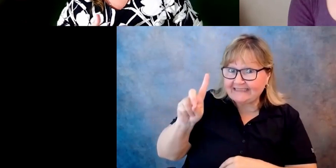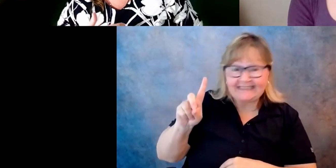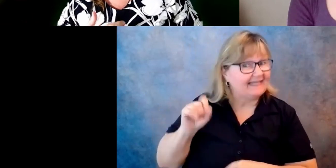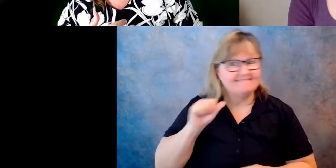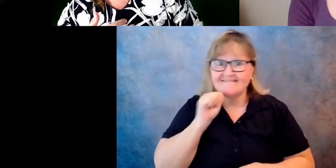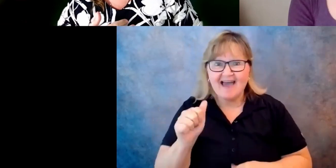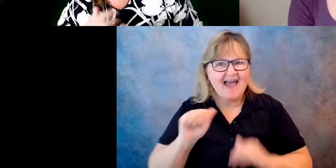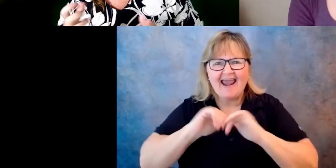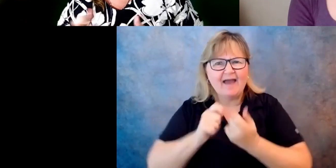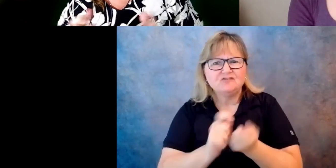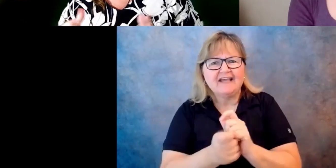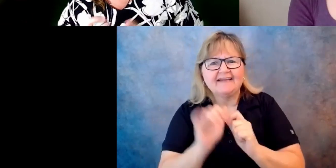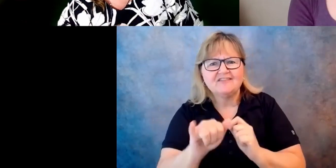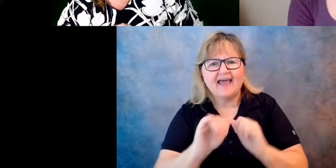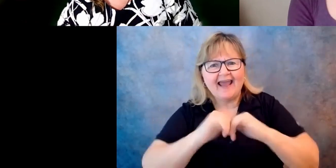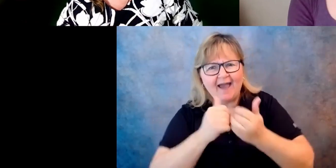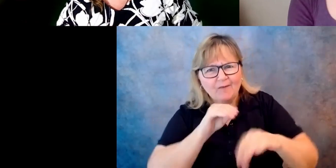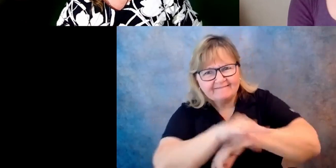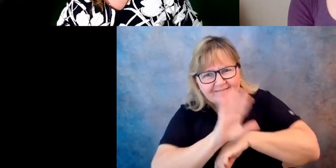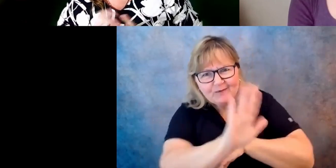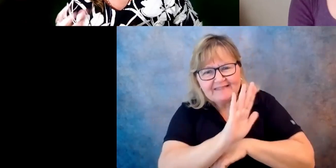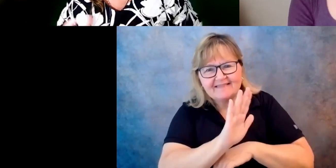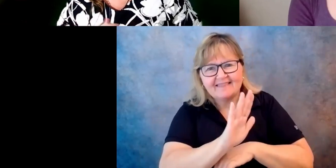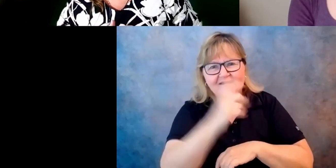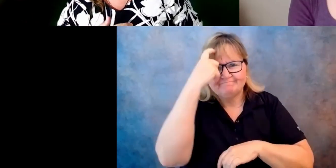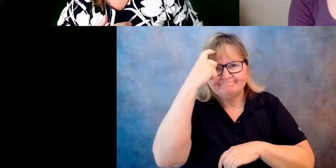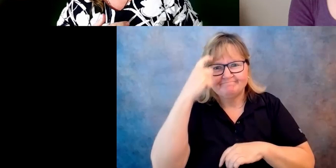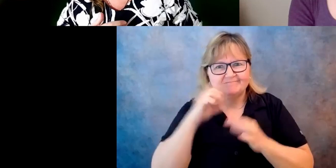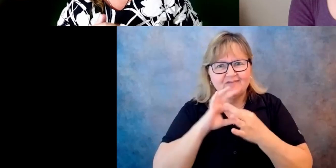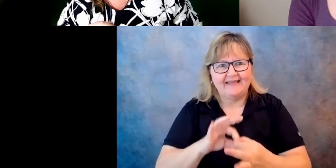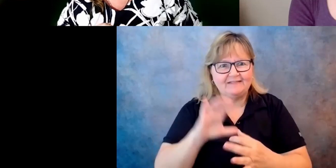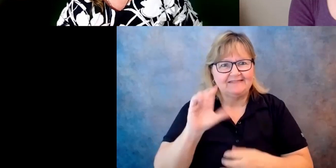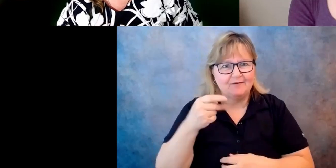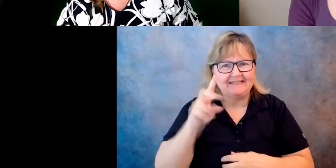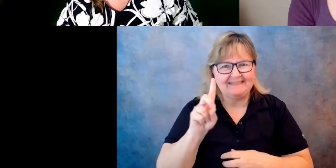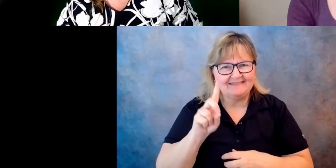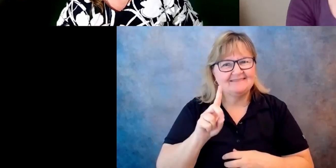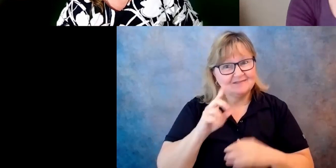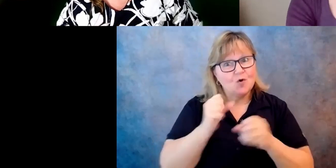So growing our, our, you know, USID membership and our allies is very important.